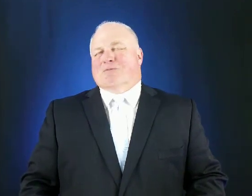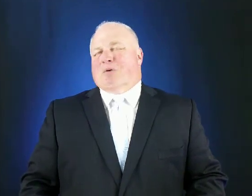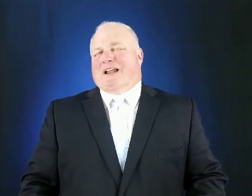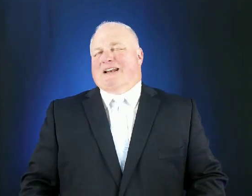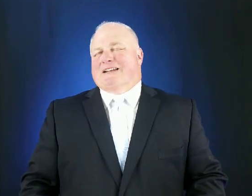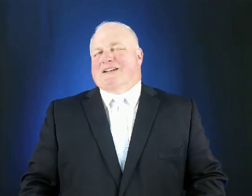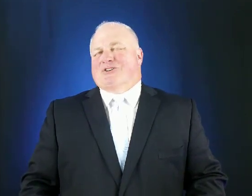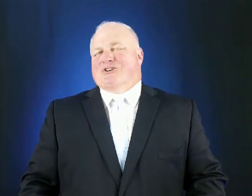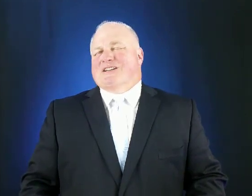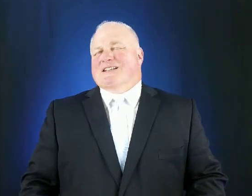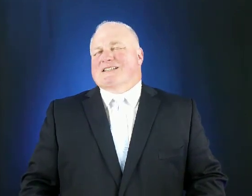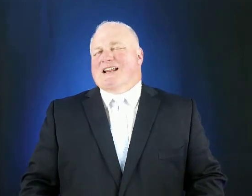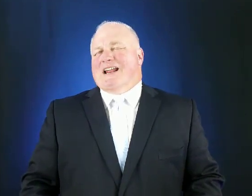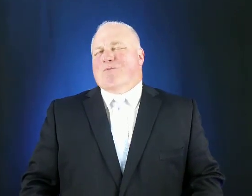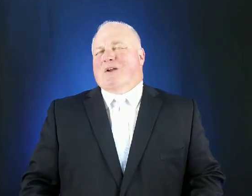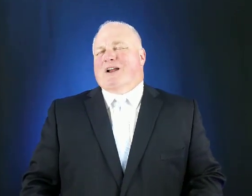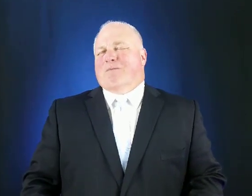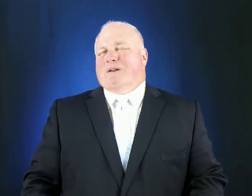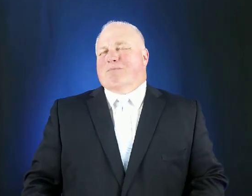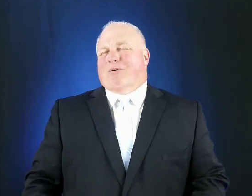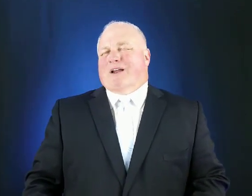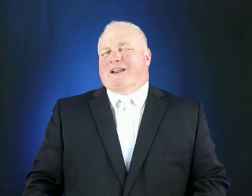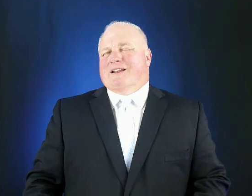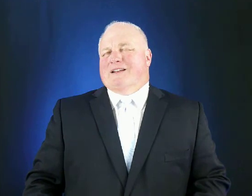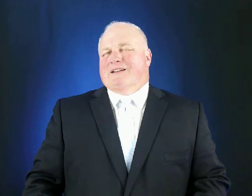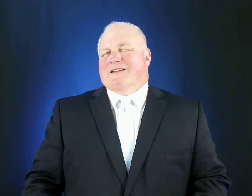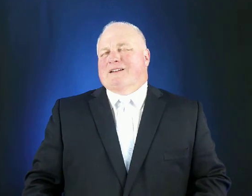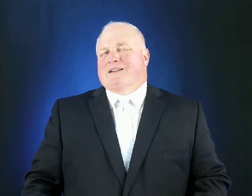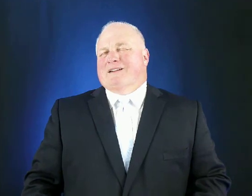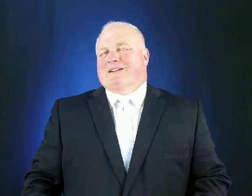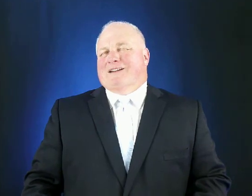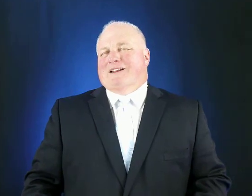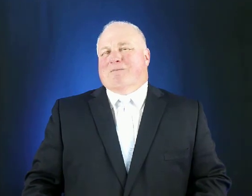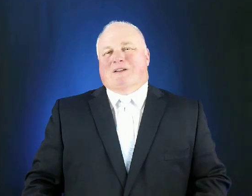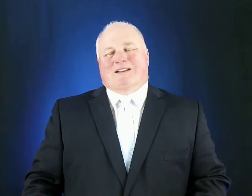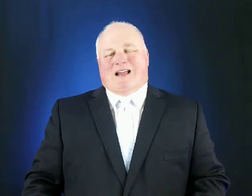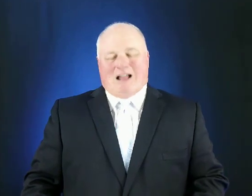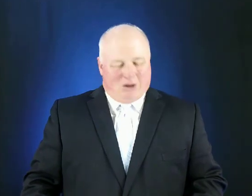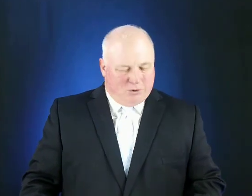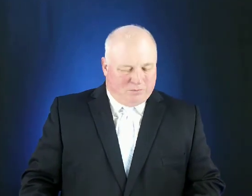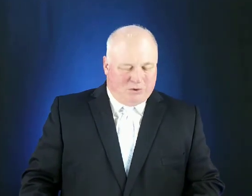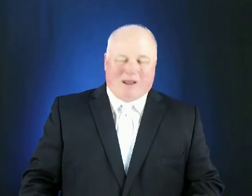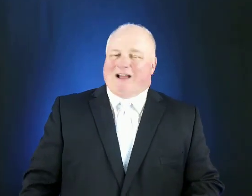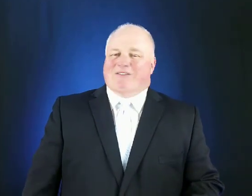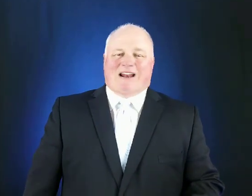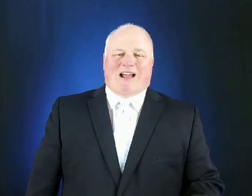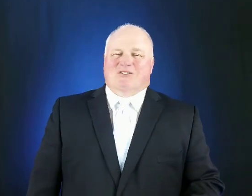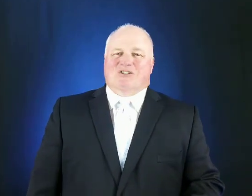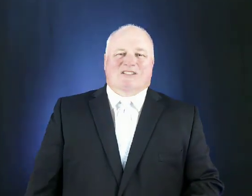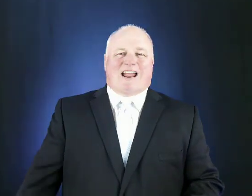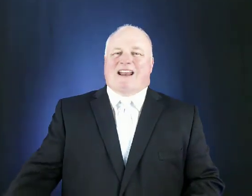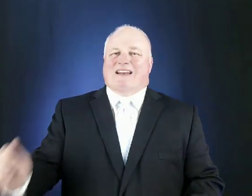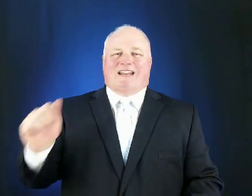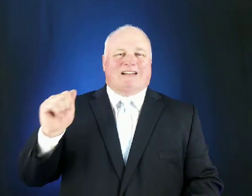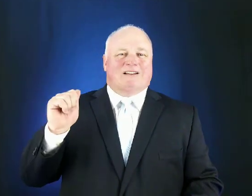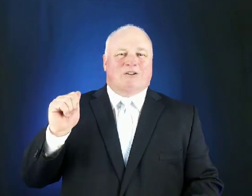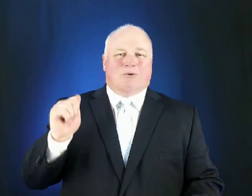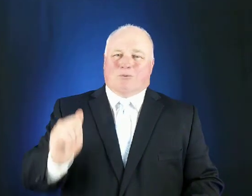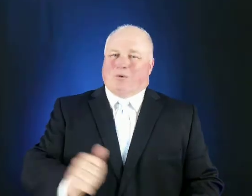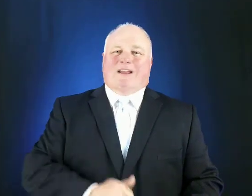planet in jesus name we humbly pray amen i hope you have an outstanding week